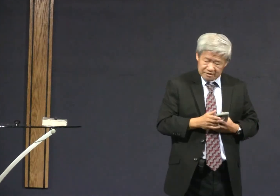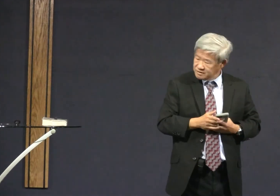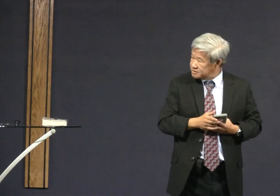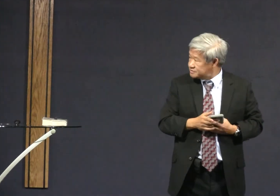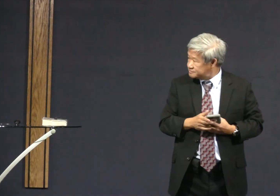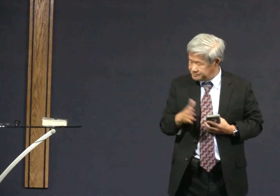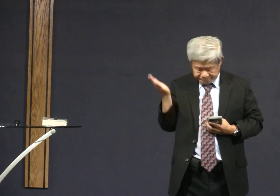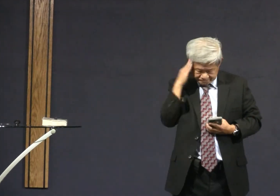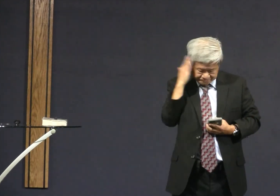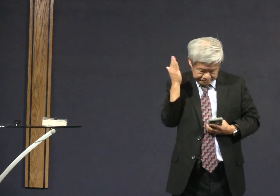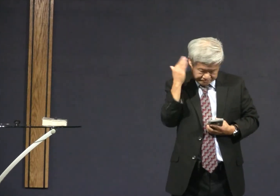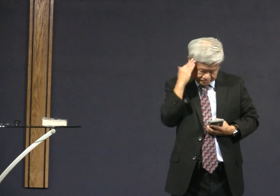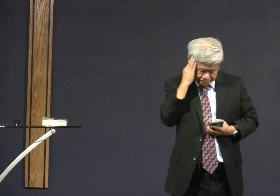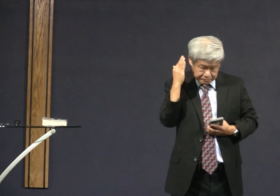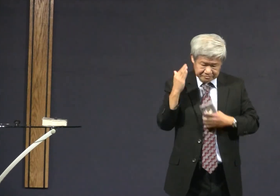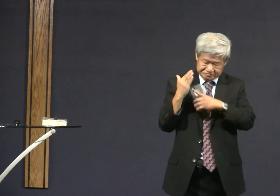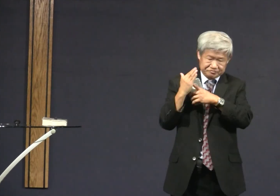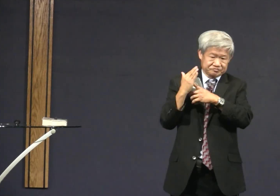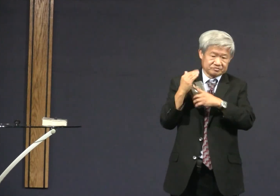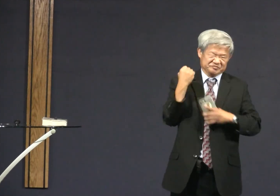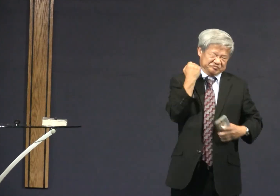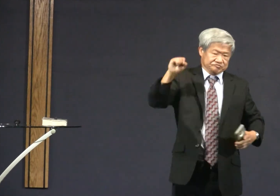and want them to look and say yeah I know I know